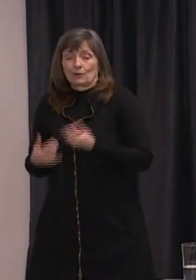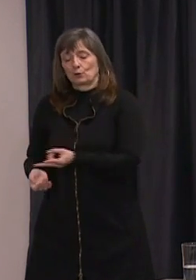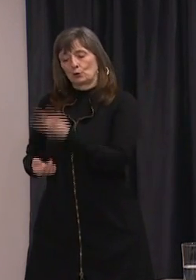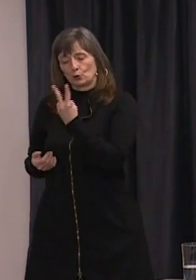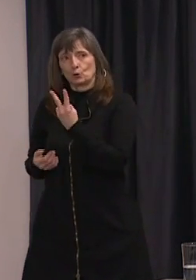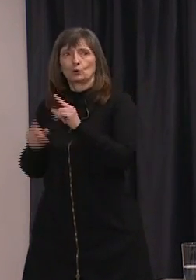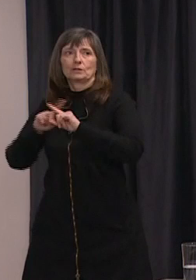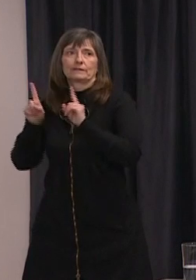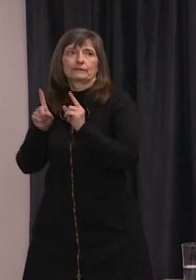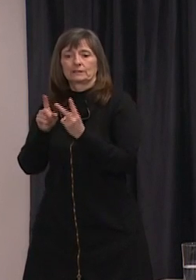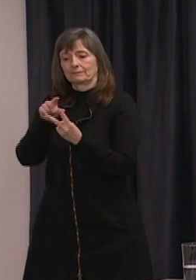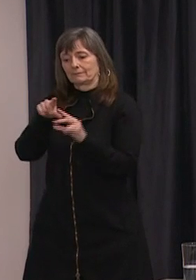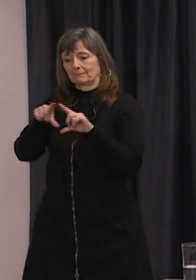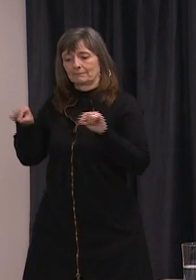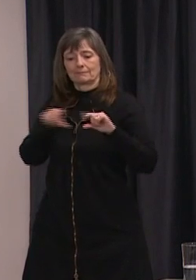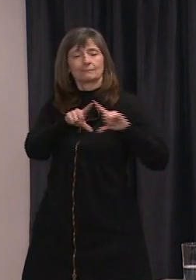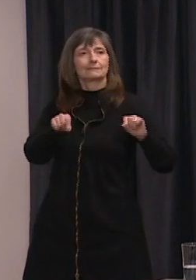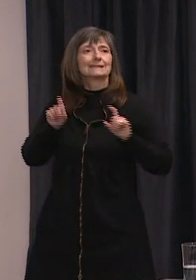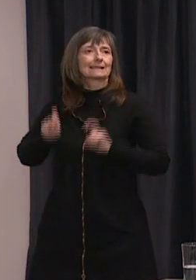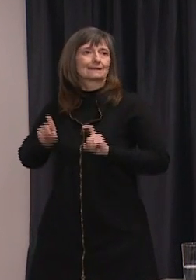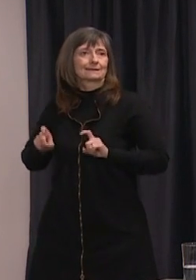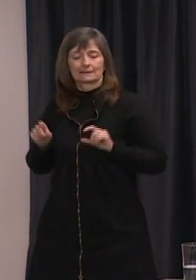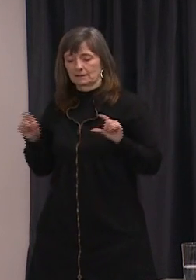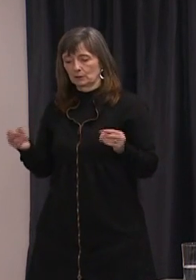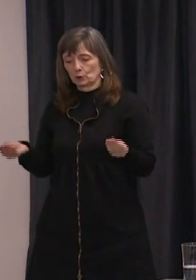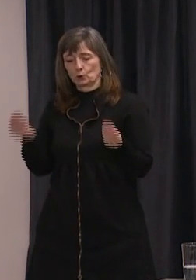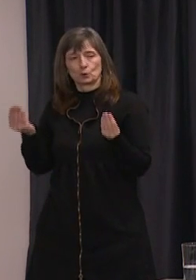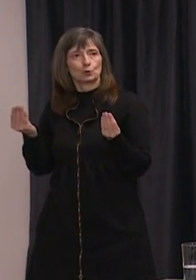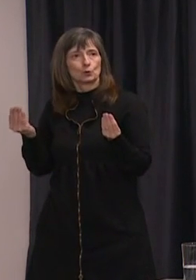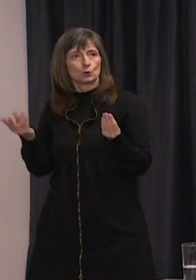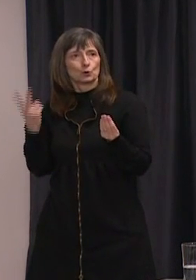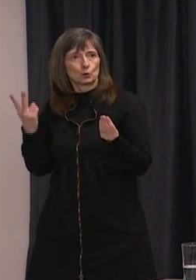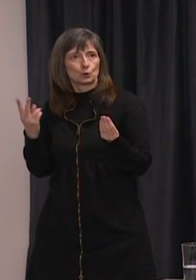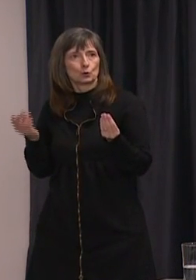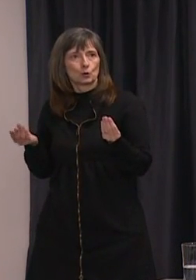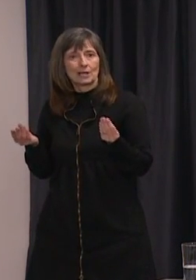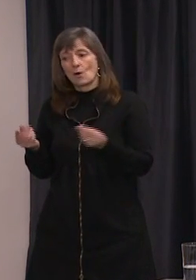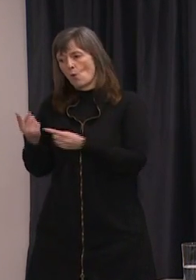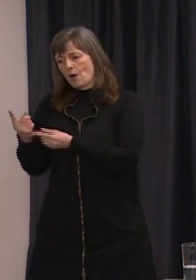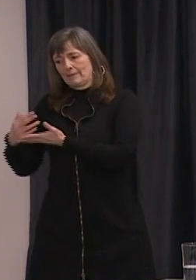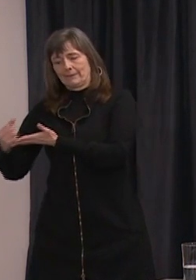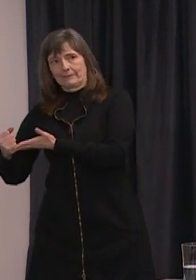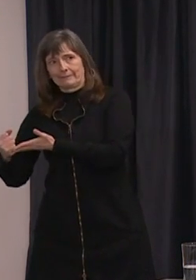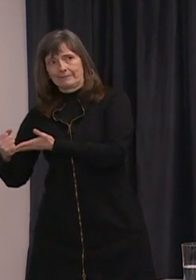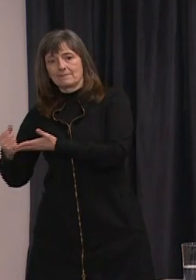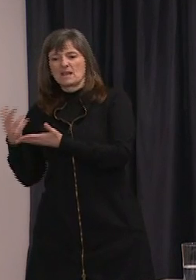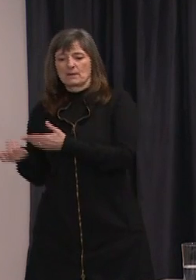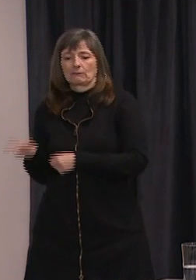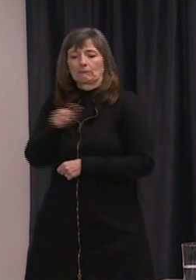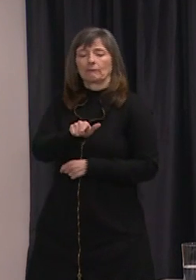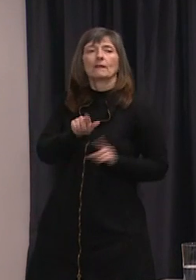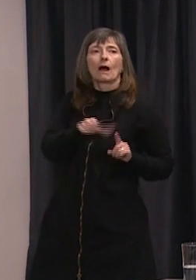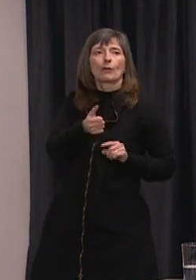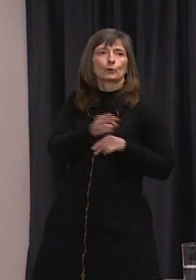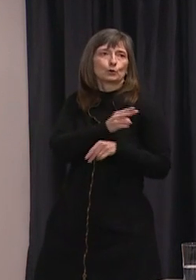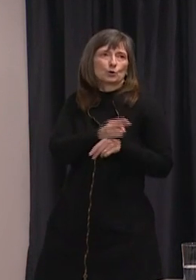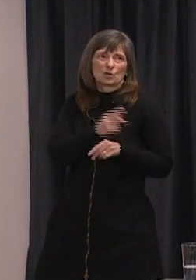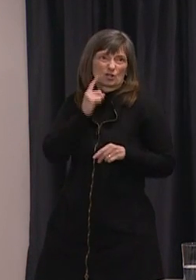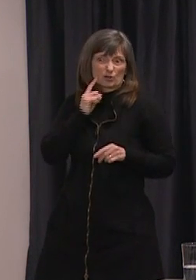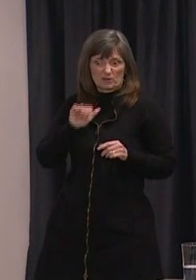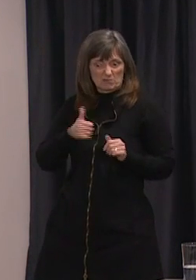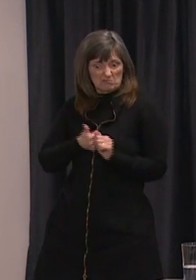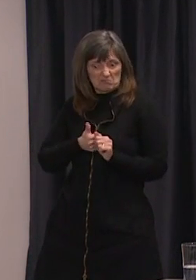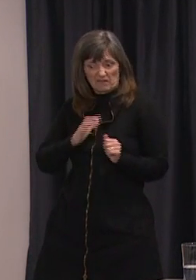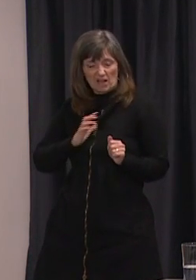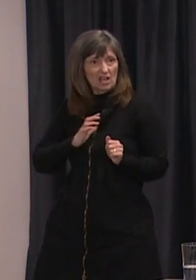those are available now. So if there was a transient lack in one area then that should be filled. I haven't